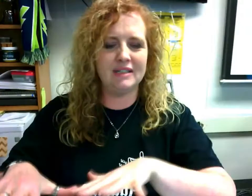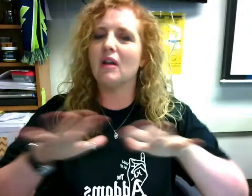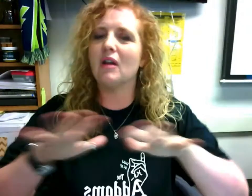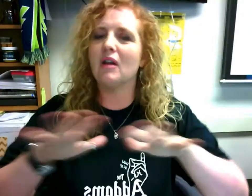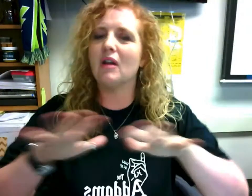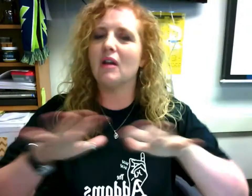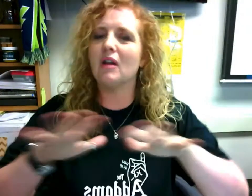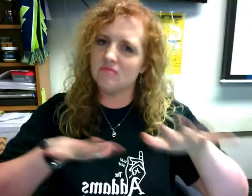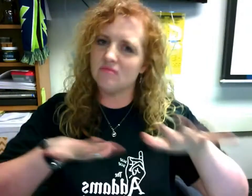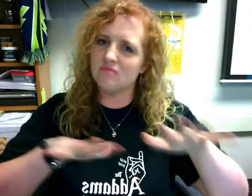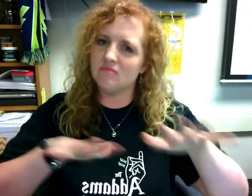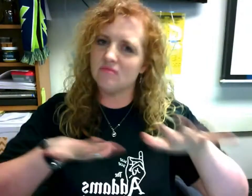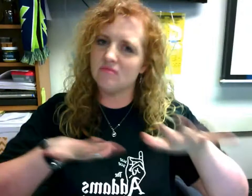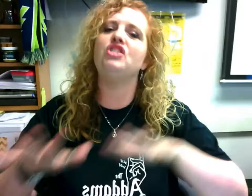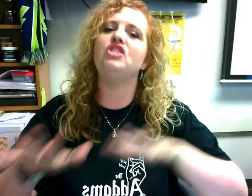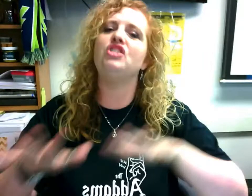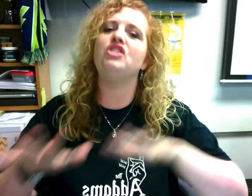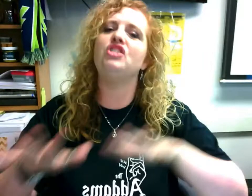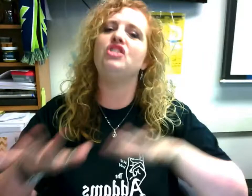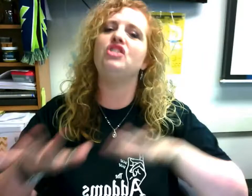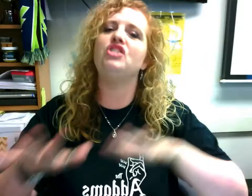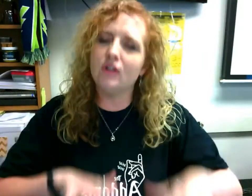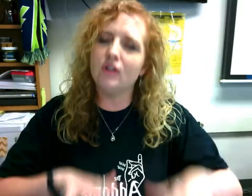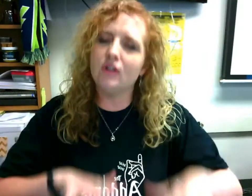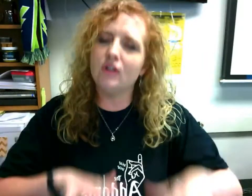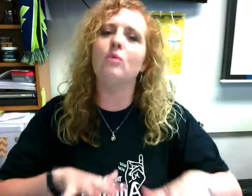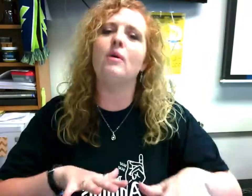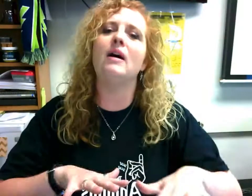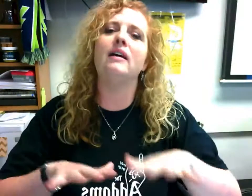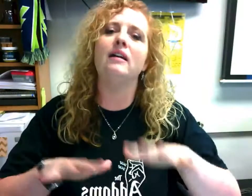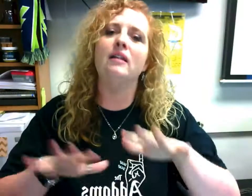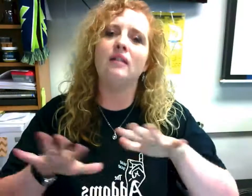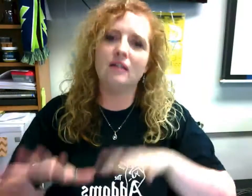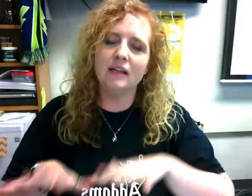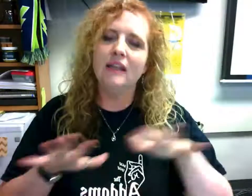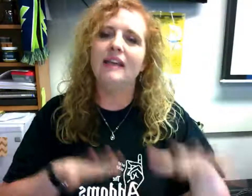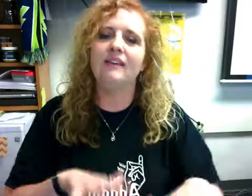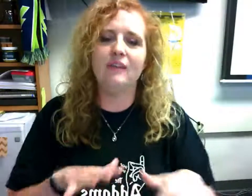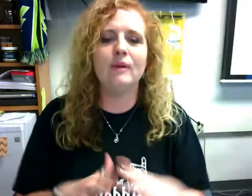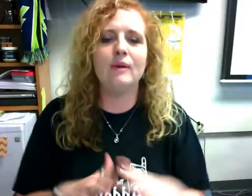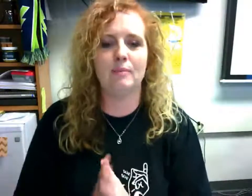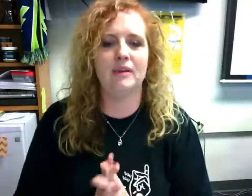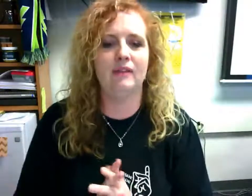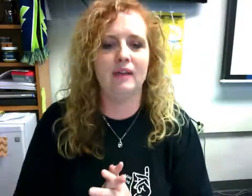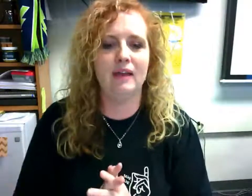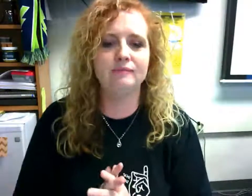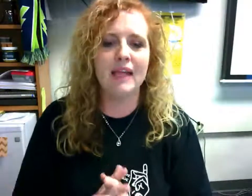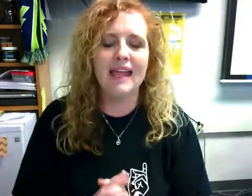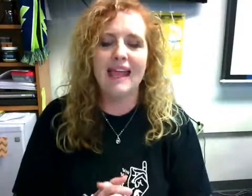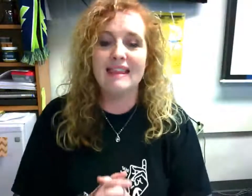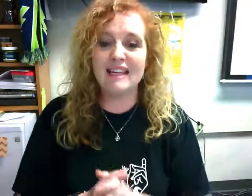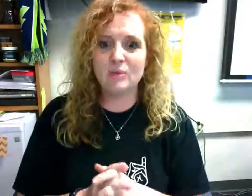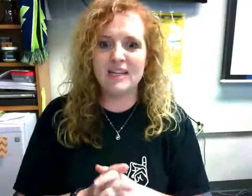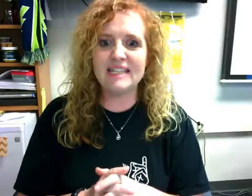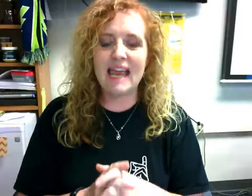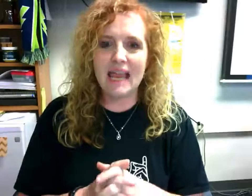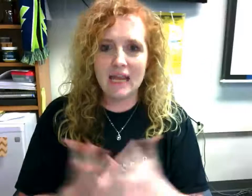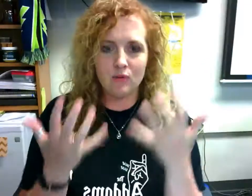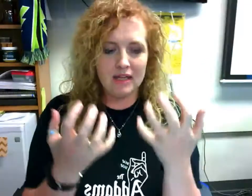this you're bouncing side I'm just gonna chill for a little while and see what happens okay next one is angry it's